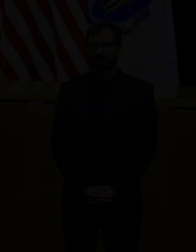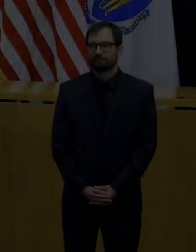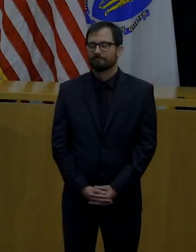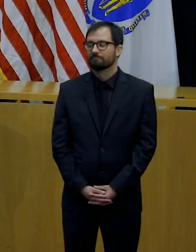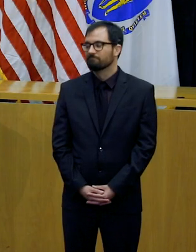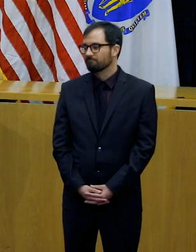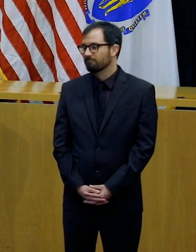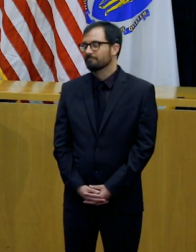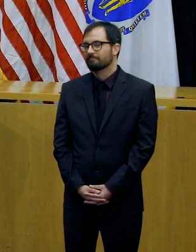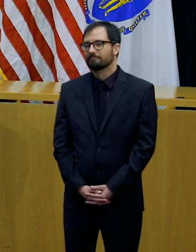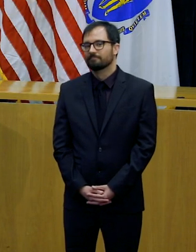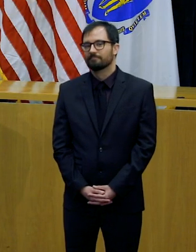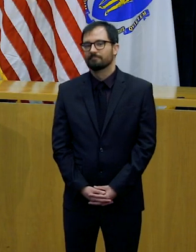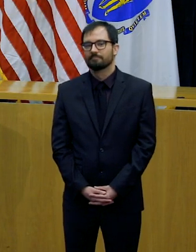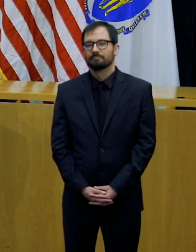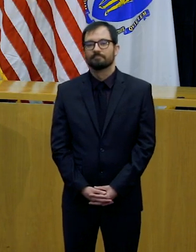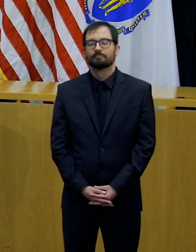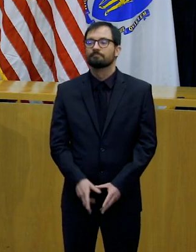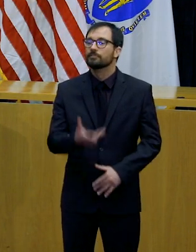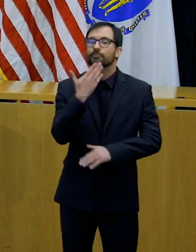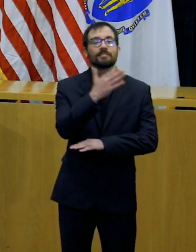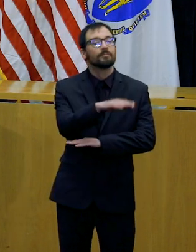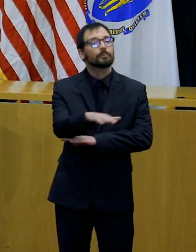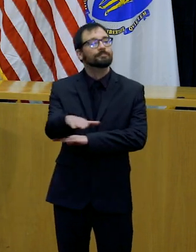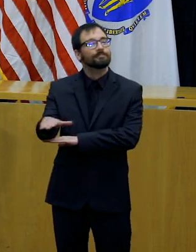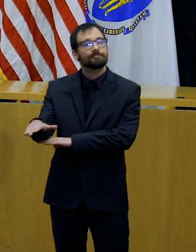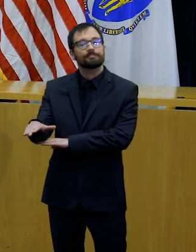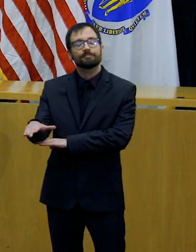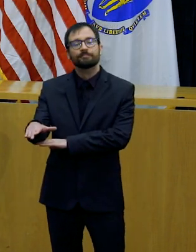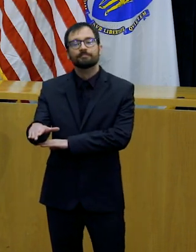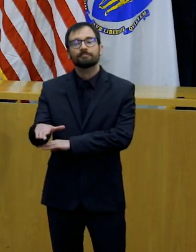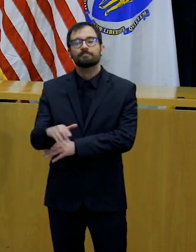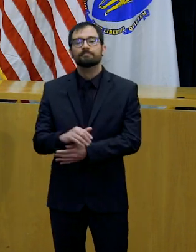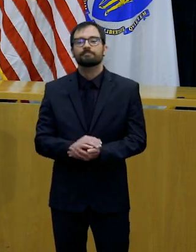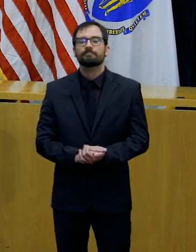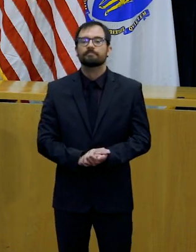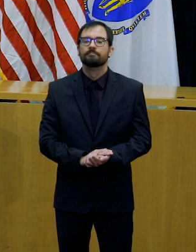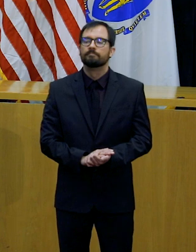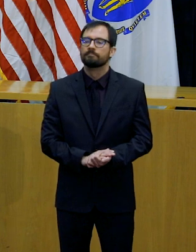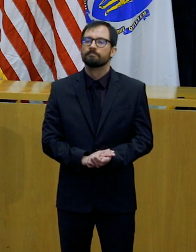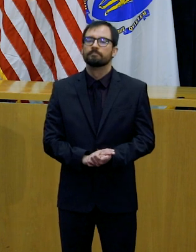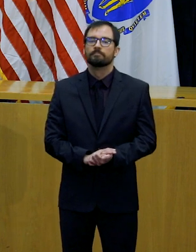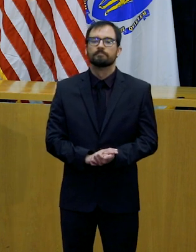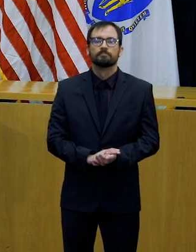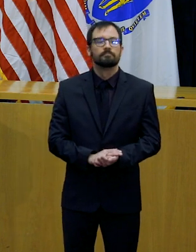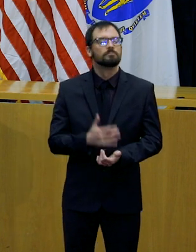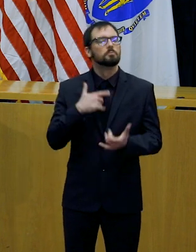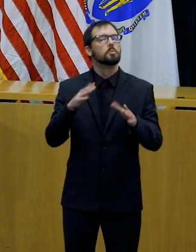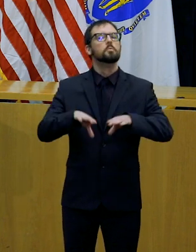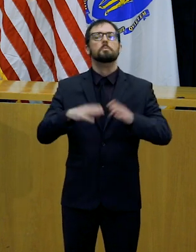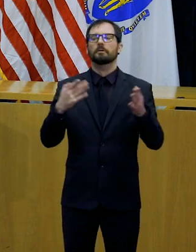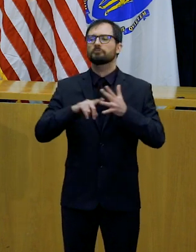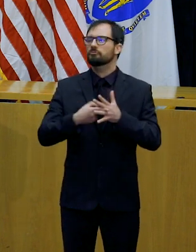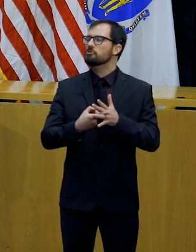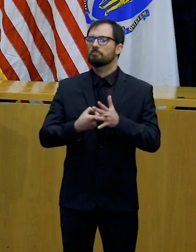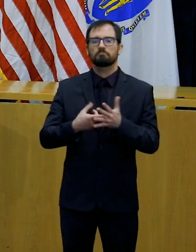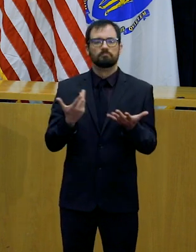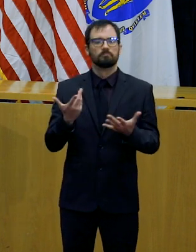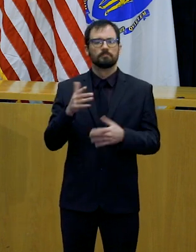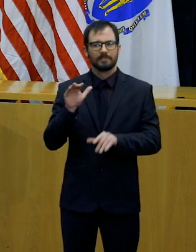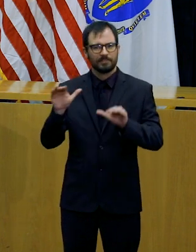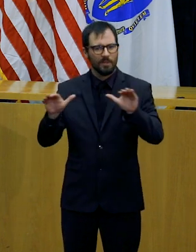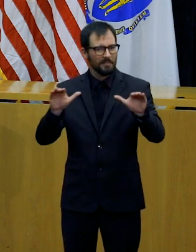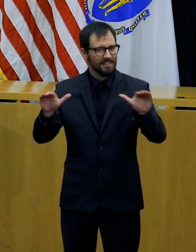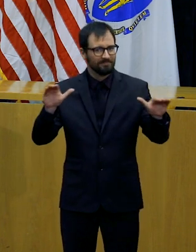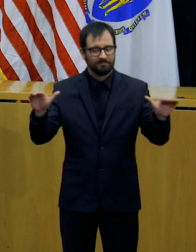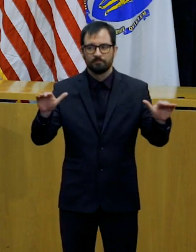So good afternoon. Let me just start by reminding folks that our emergency order regarding non essential